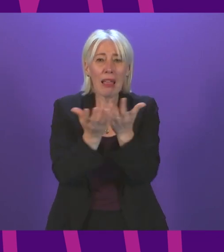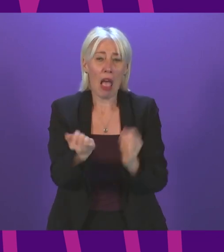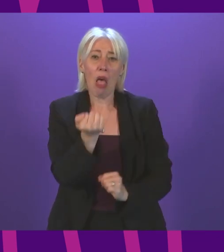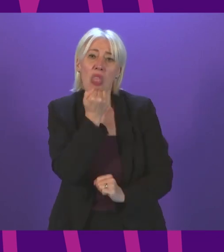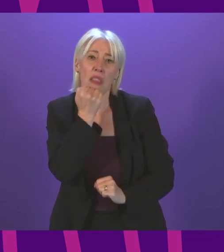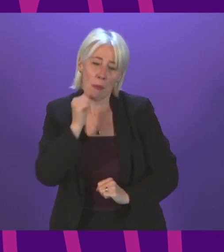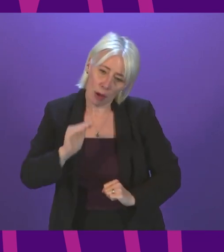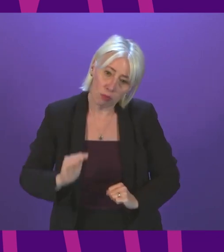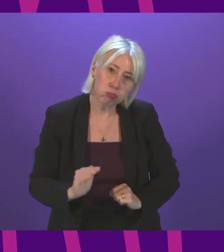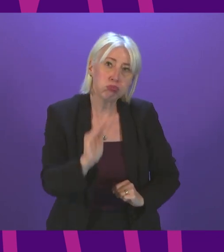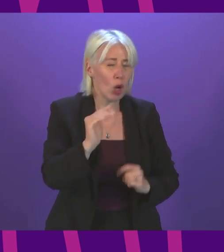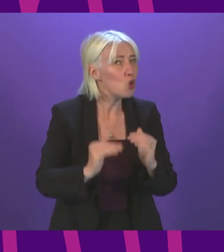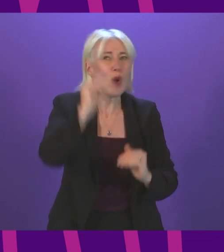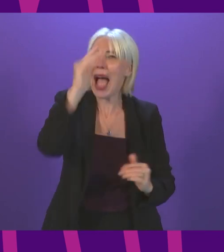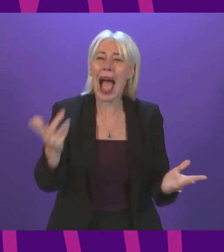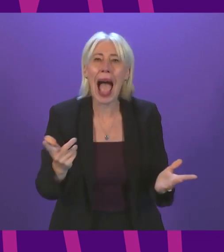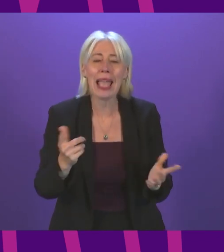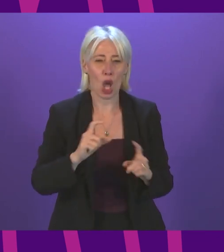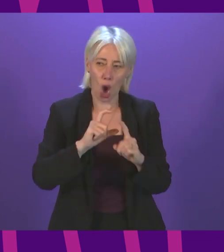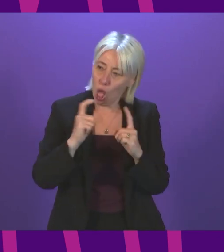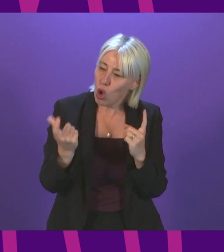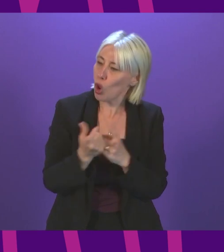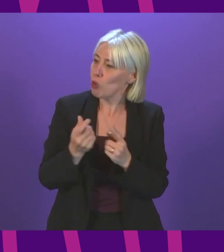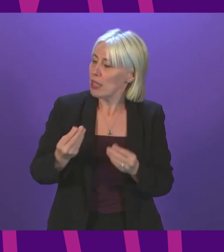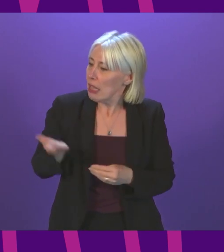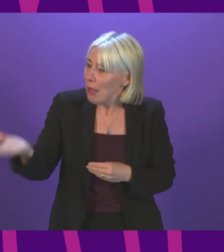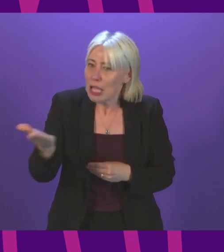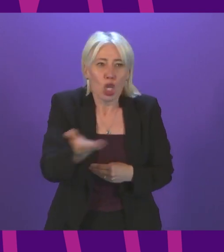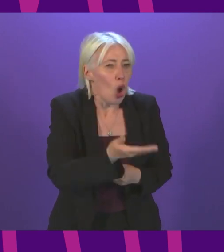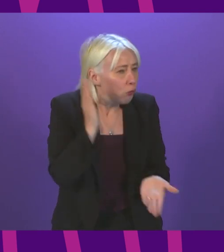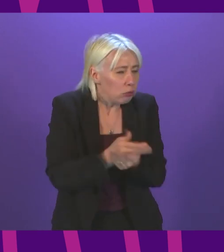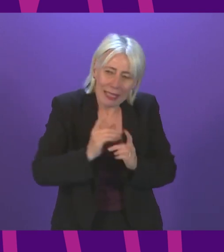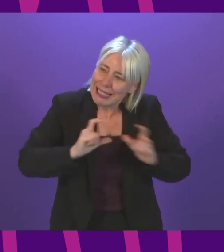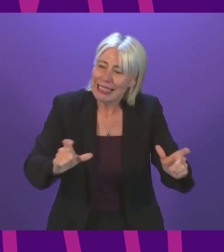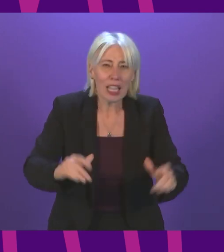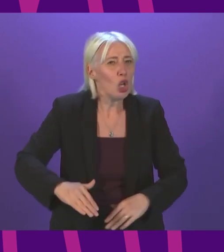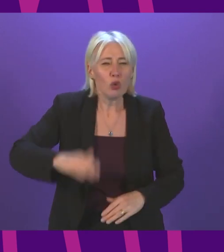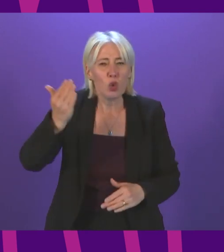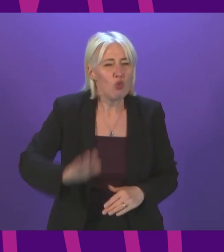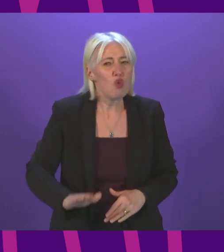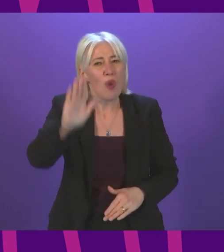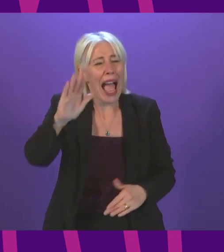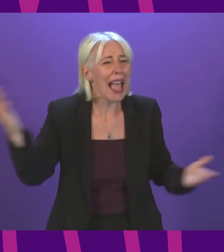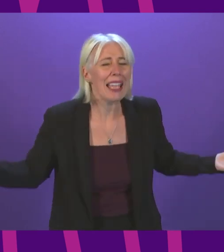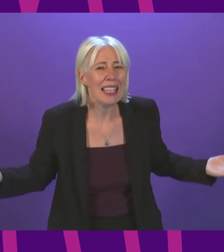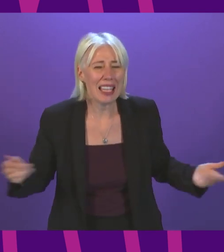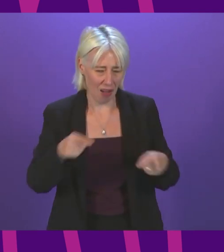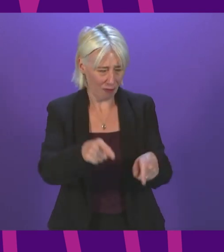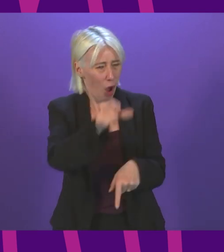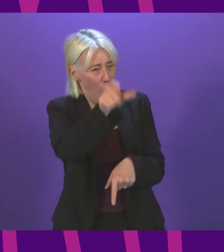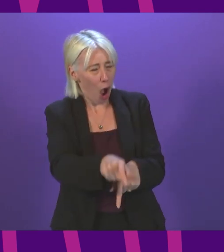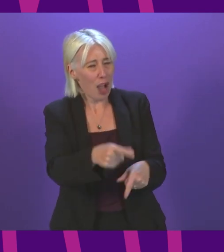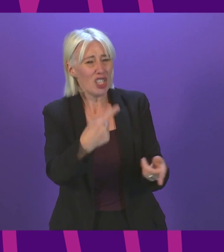are still too high. Community transmission, still too high. So for him, for the member, I should say, to suggest that